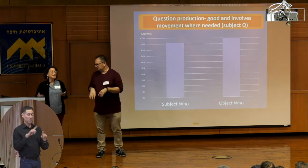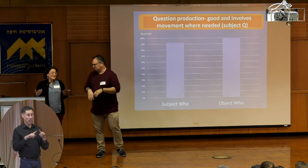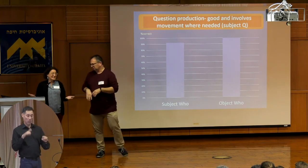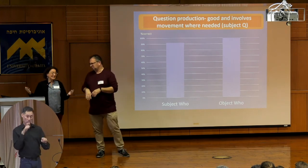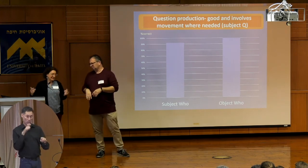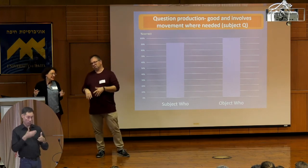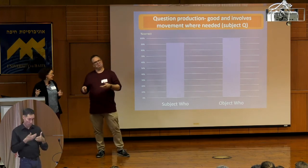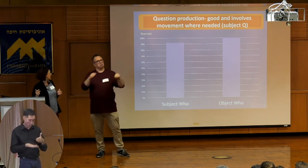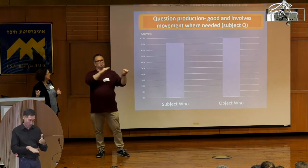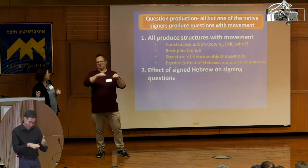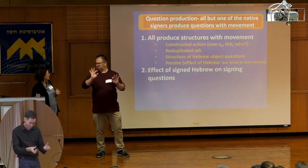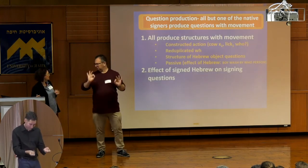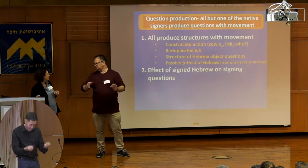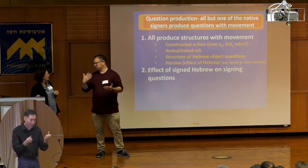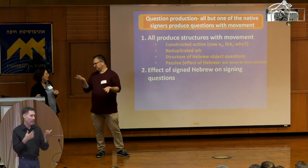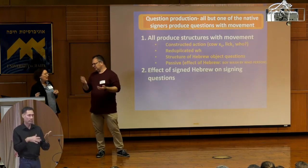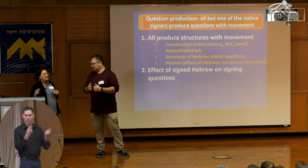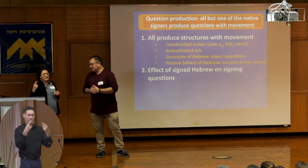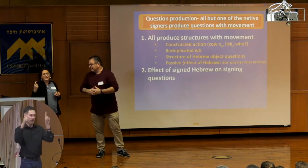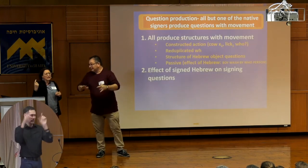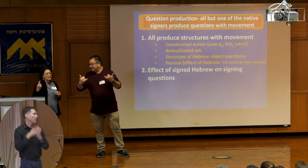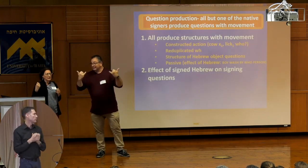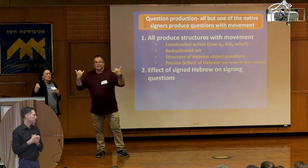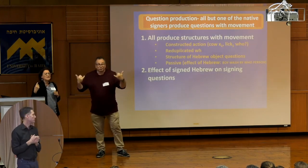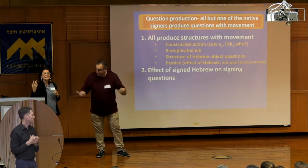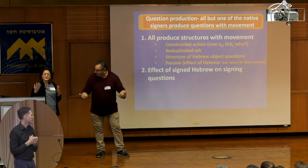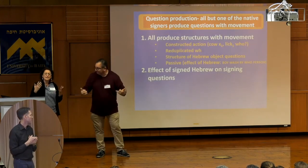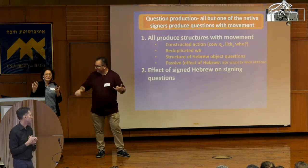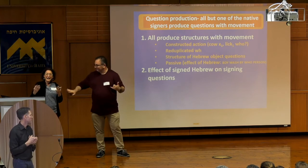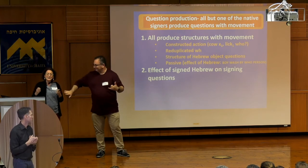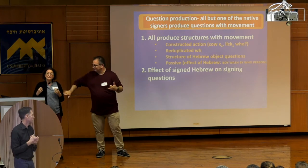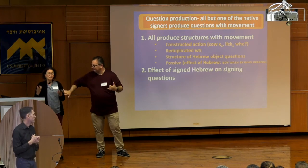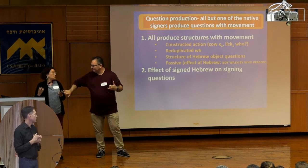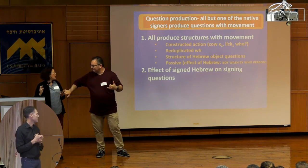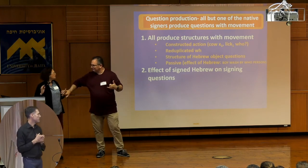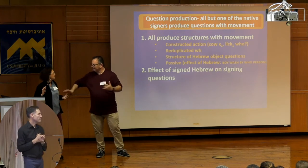succeed in signing them. And we see different kinds of productions.